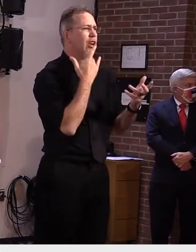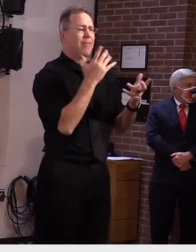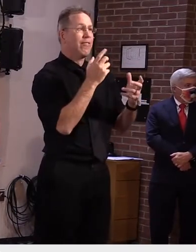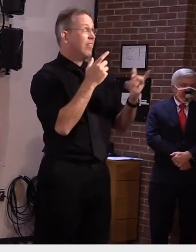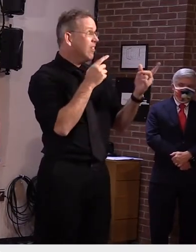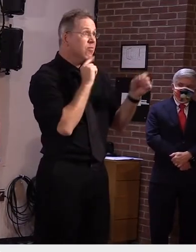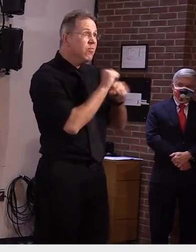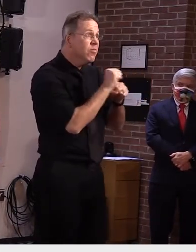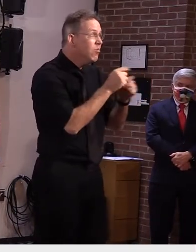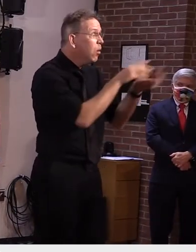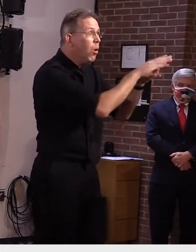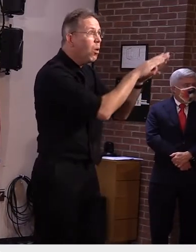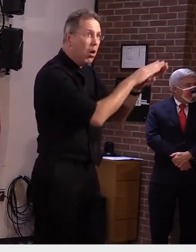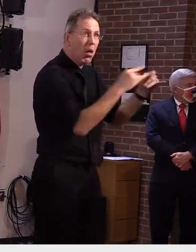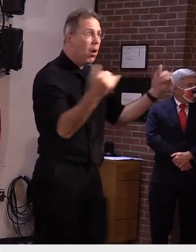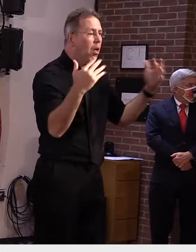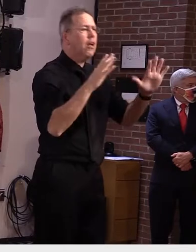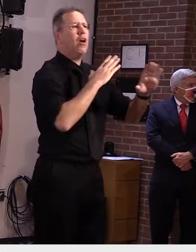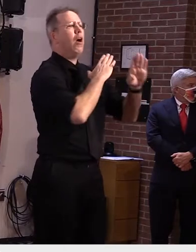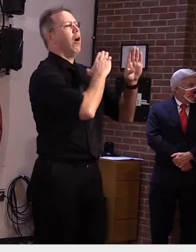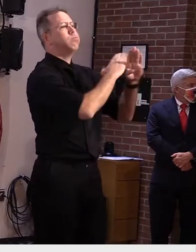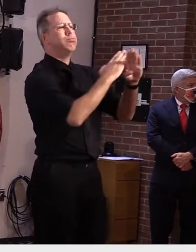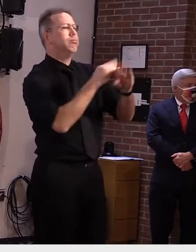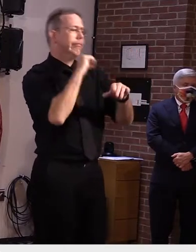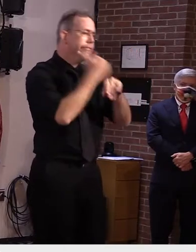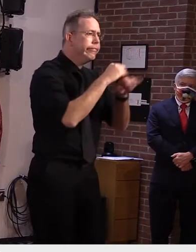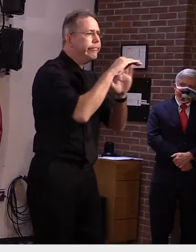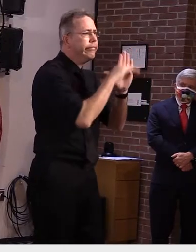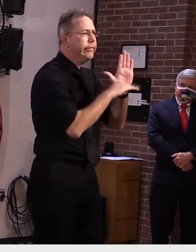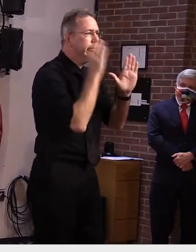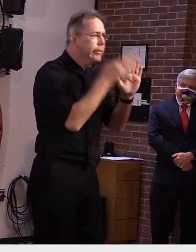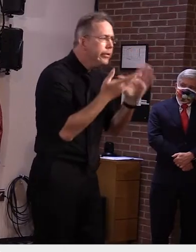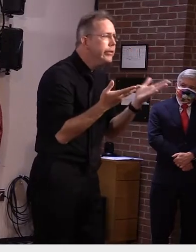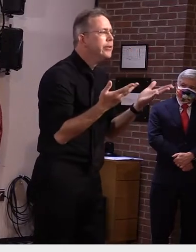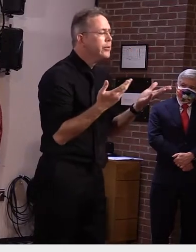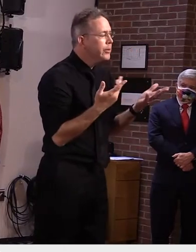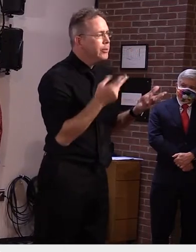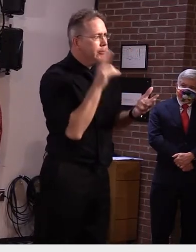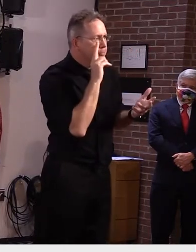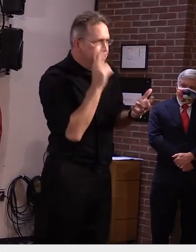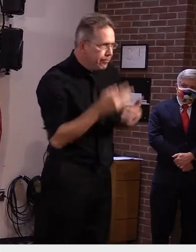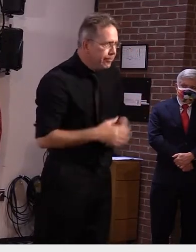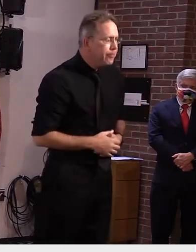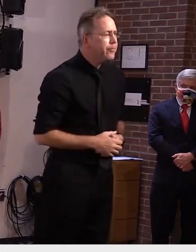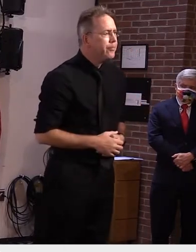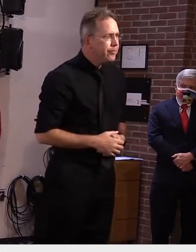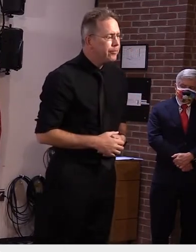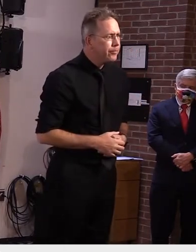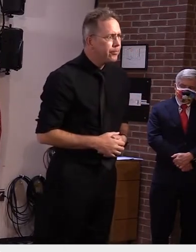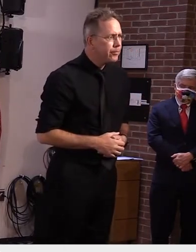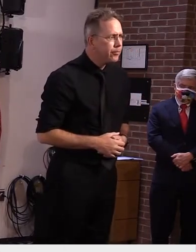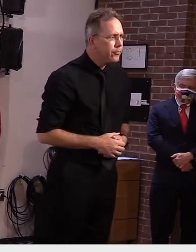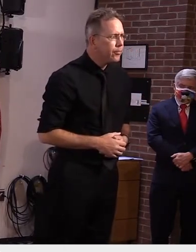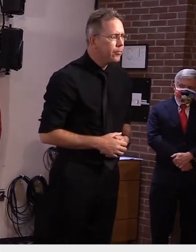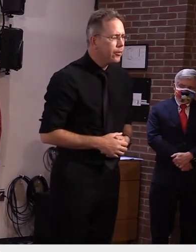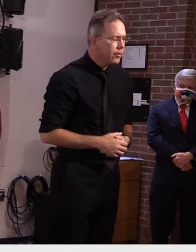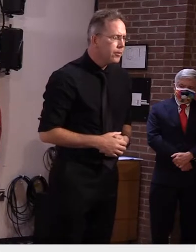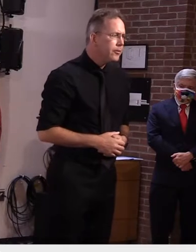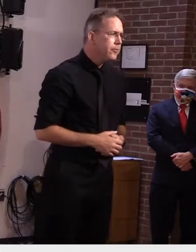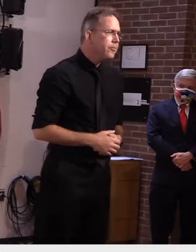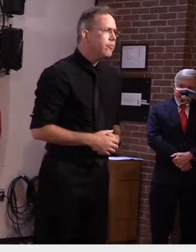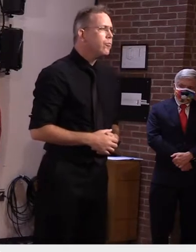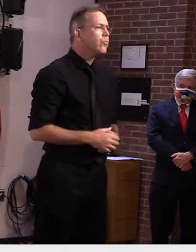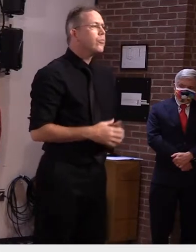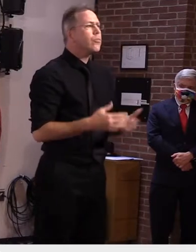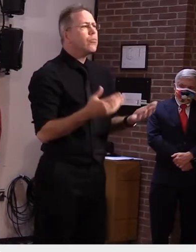24 hours regarding that. But as well, we'll contemplate other ripple effects of what that